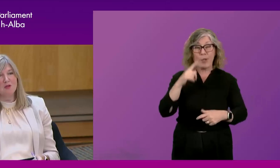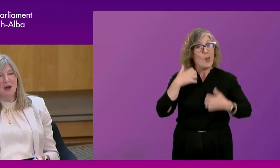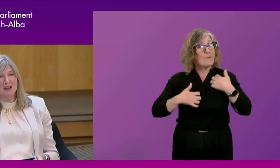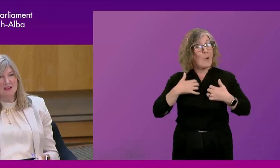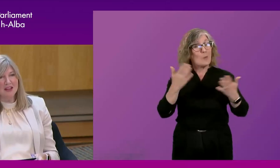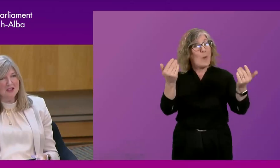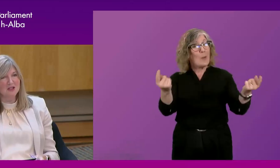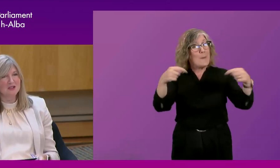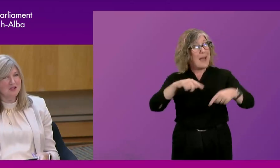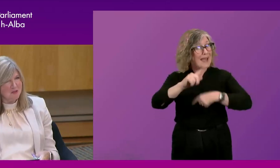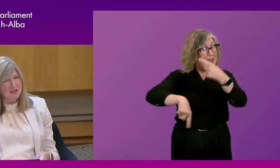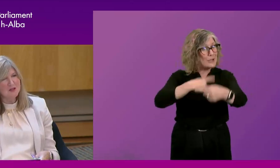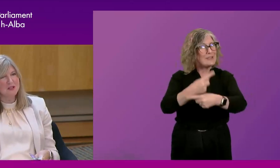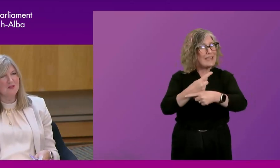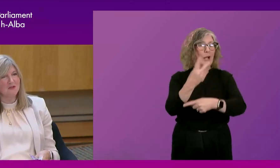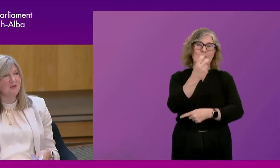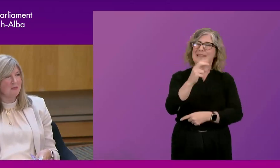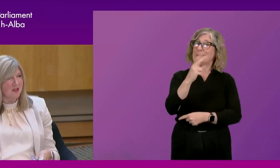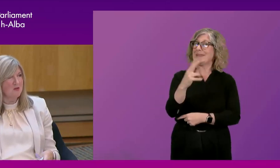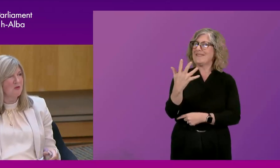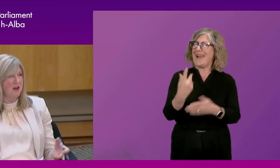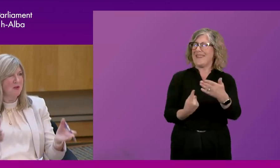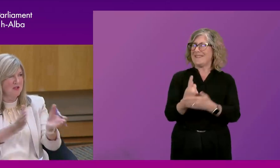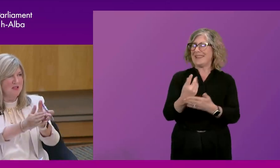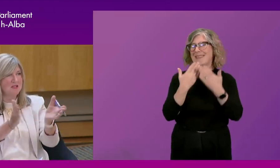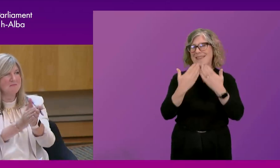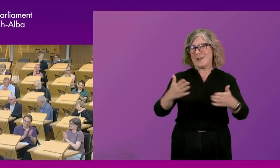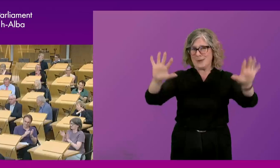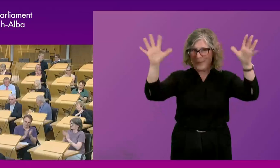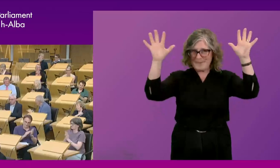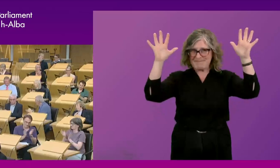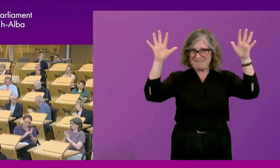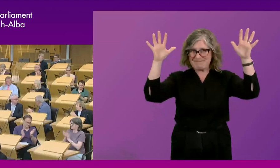welcoming you back next year to the 2025 event. Thank you all very much indeed.